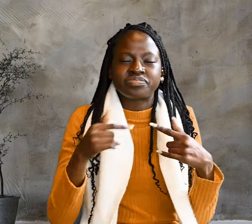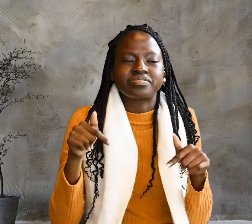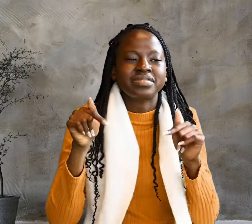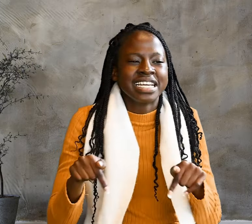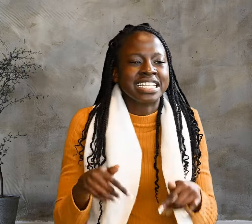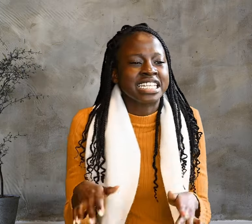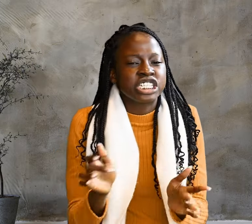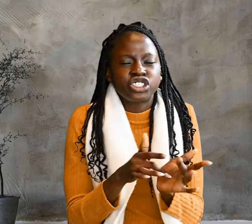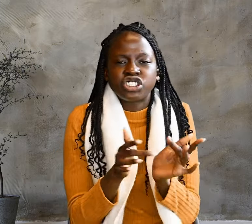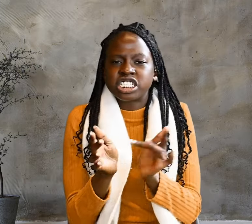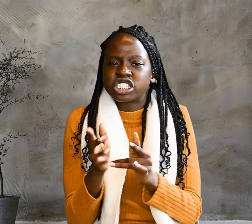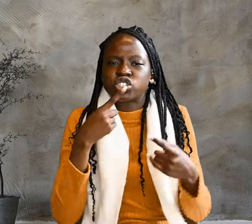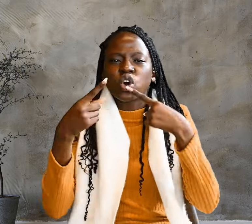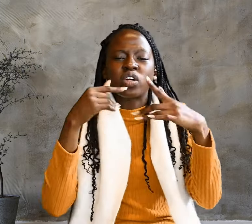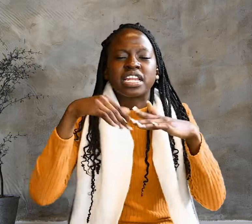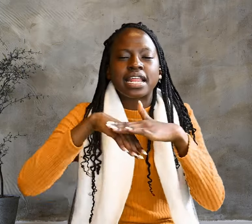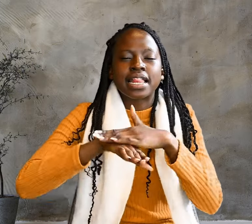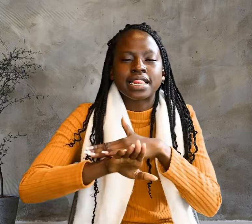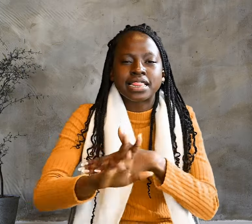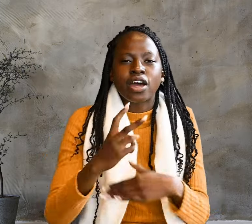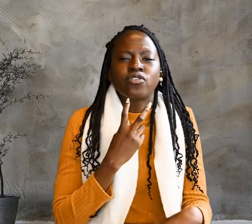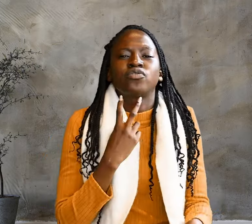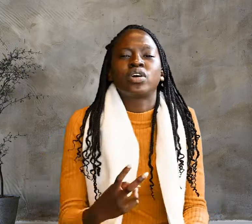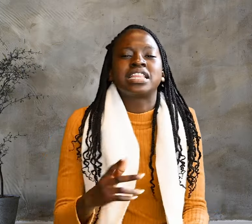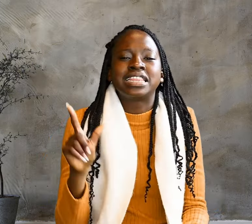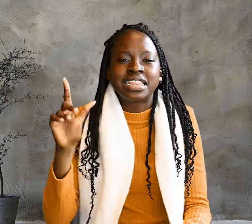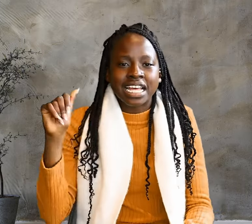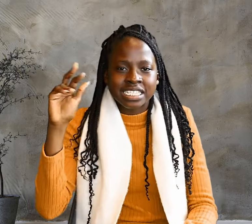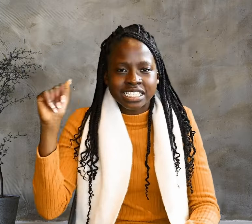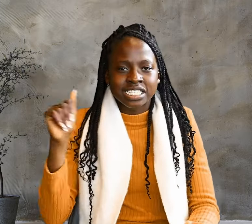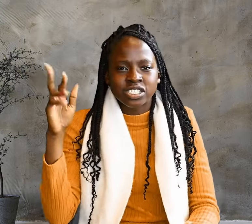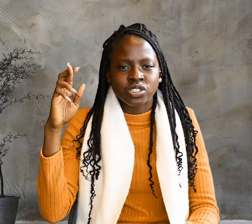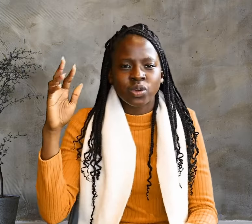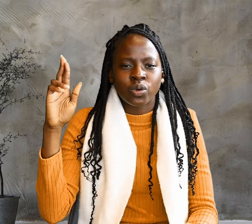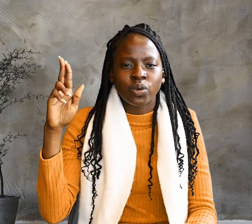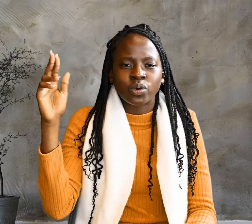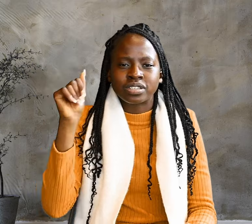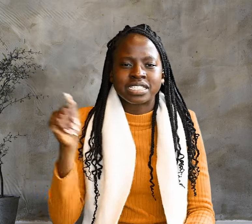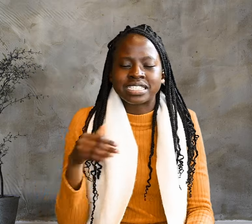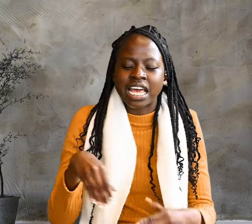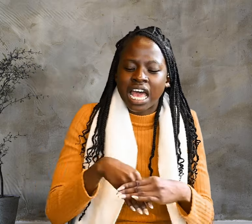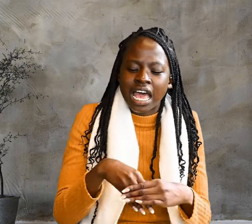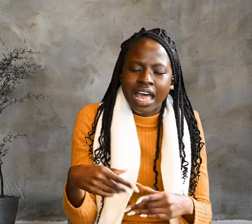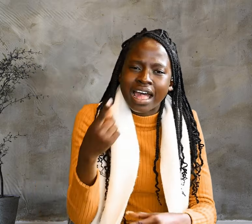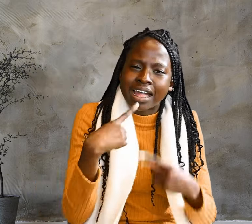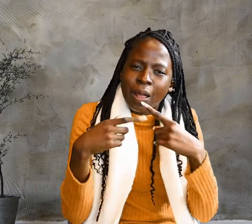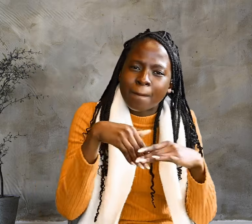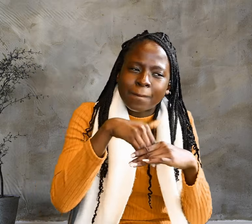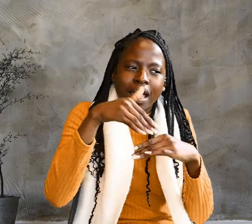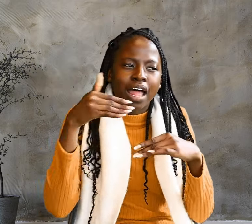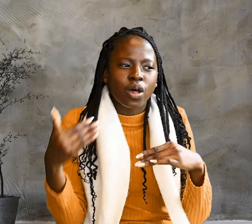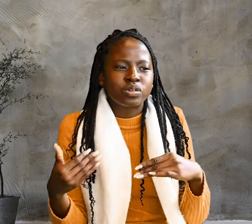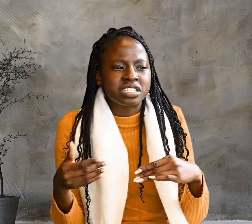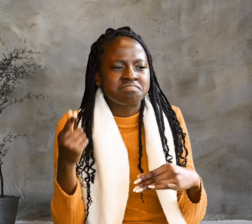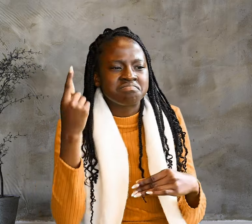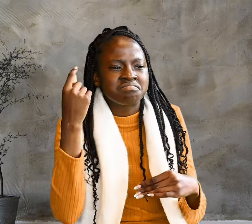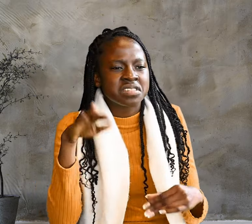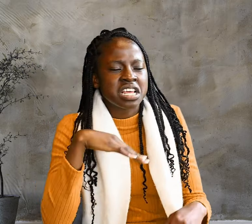voice, Lazarus, come out. The dead man came out,